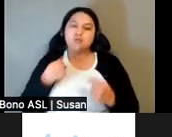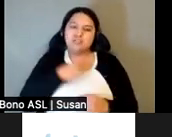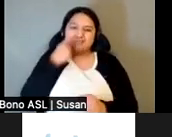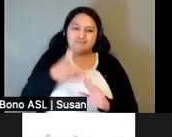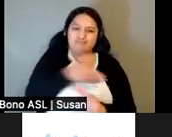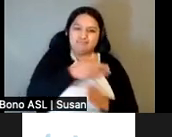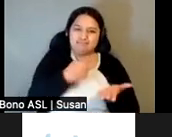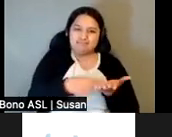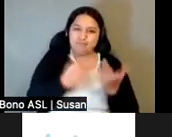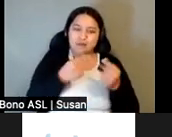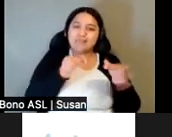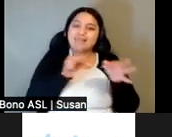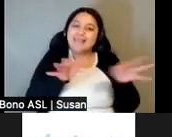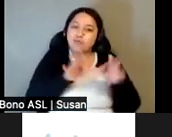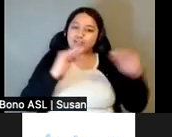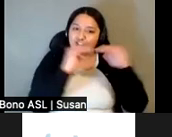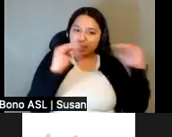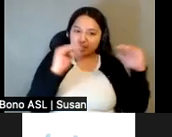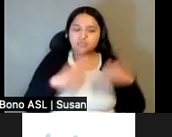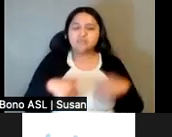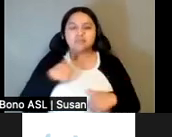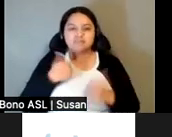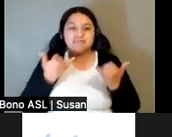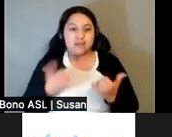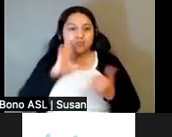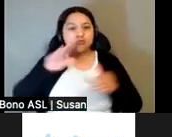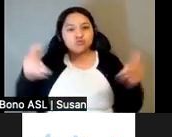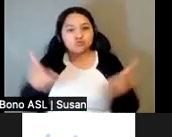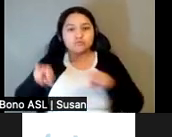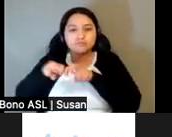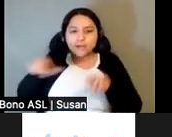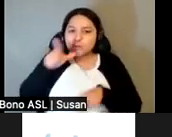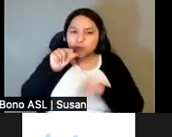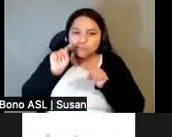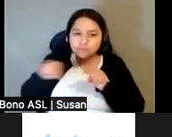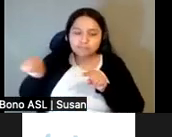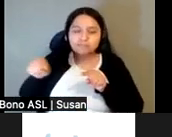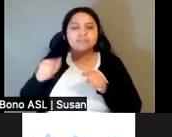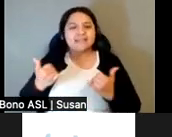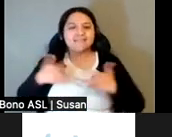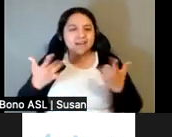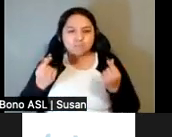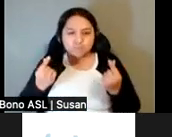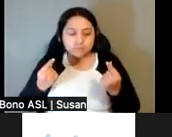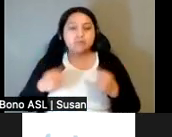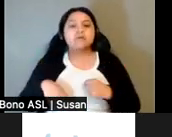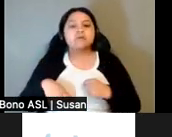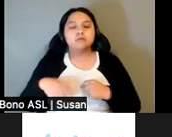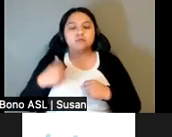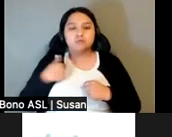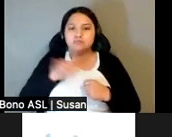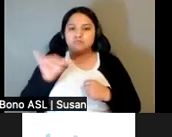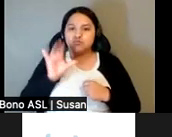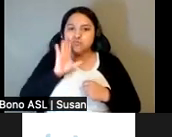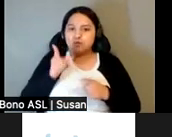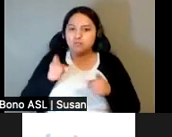my pleasure to introduce our panel in this event. We will move quickly to the presentation by